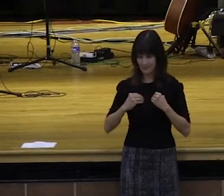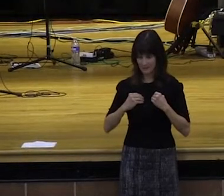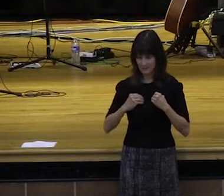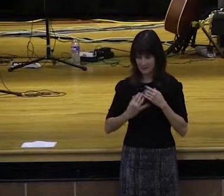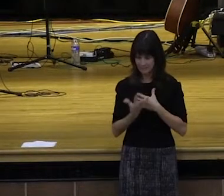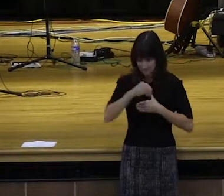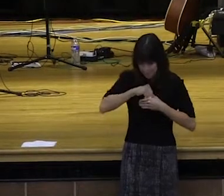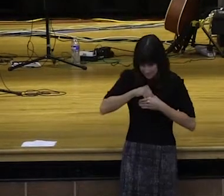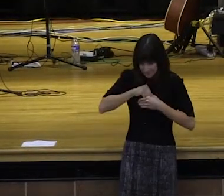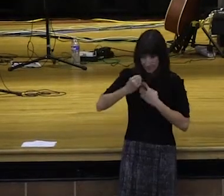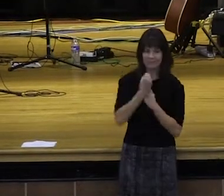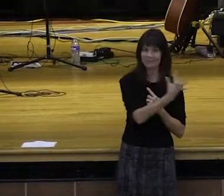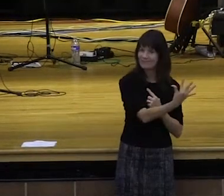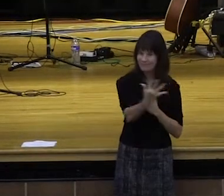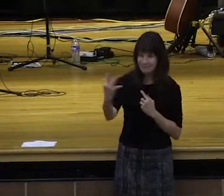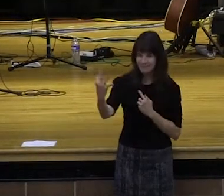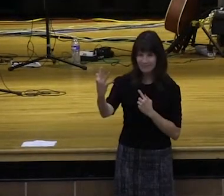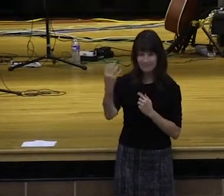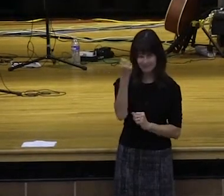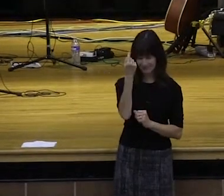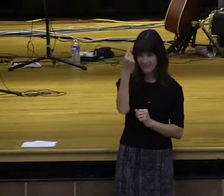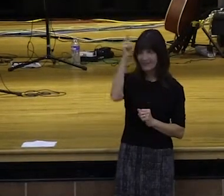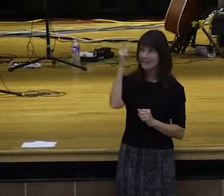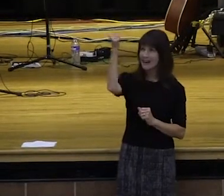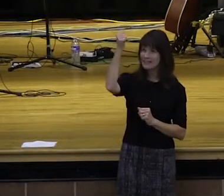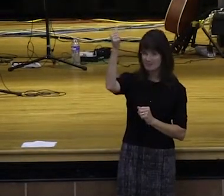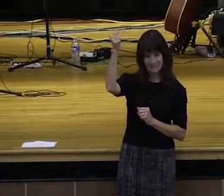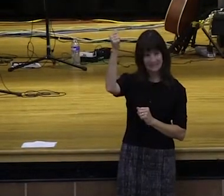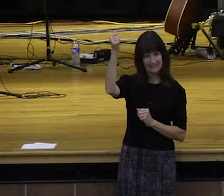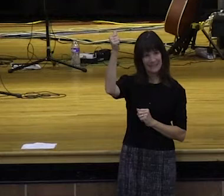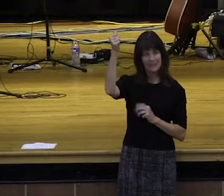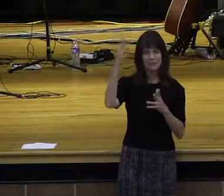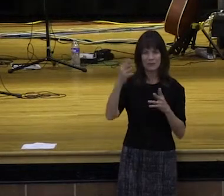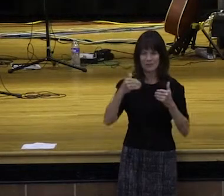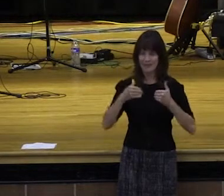generous God and are called to live generous lives.